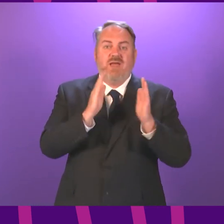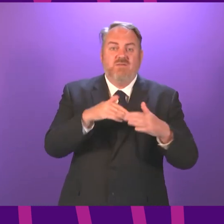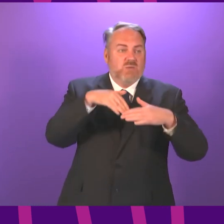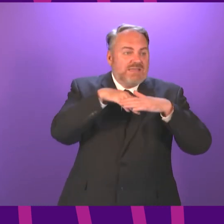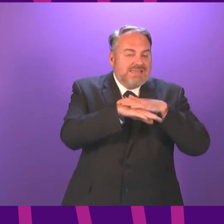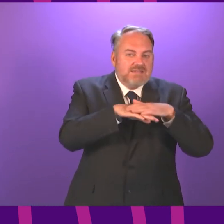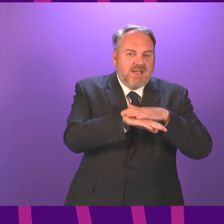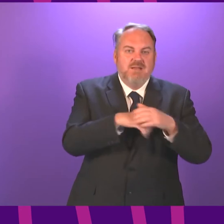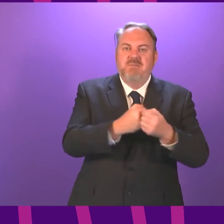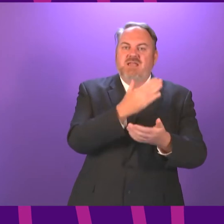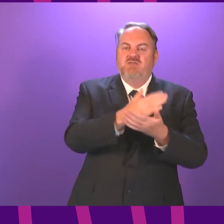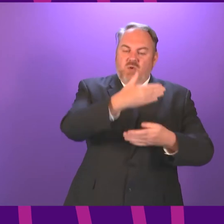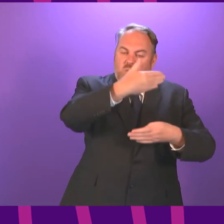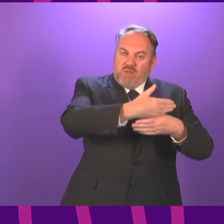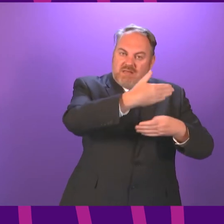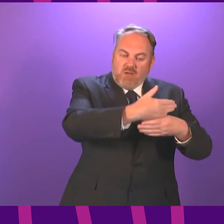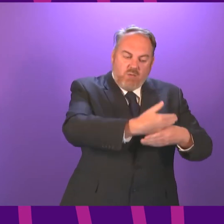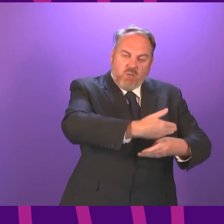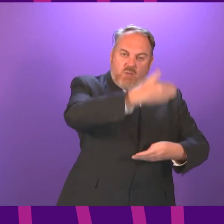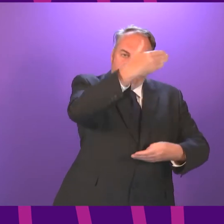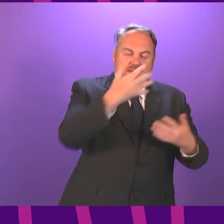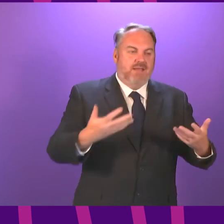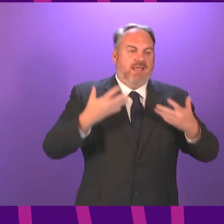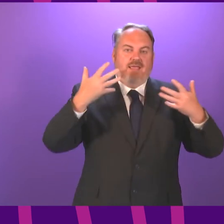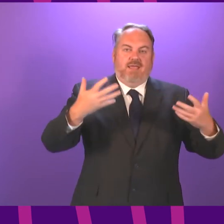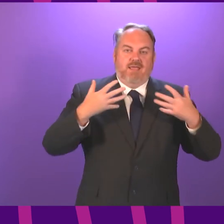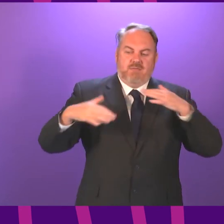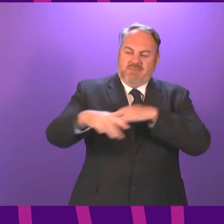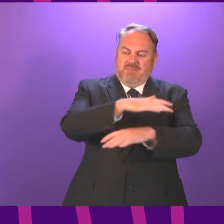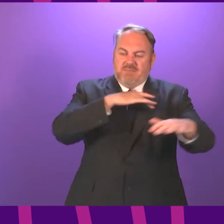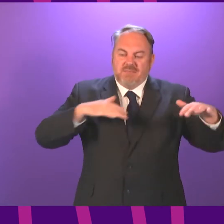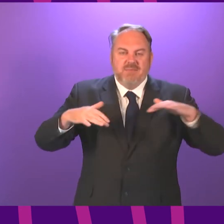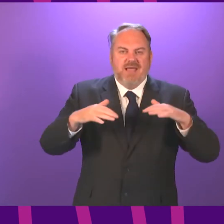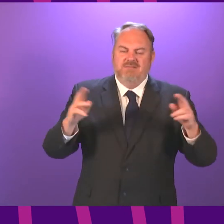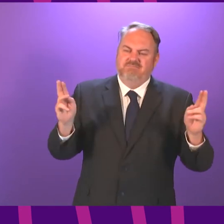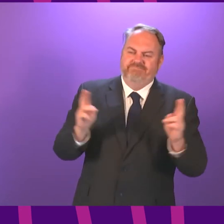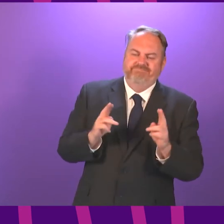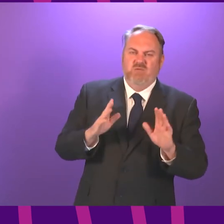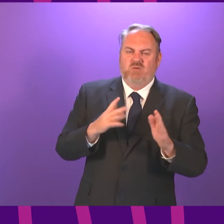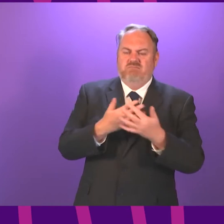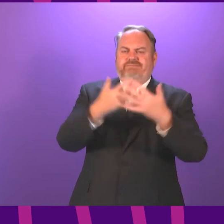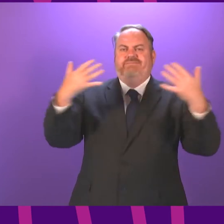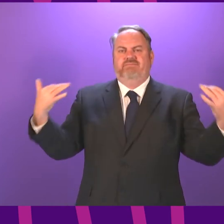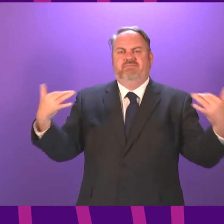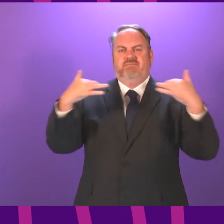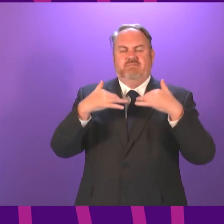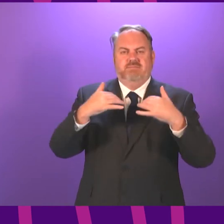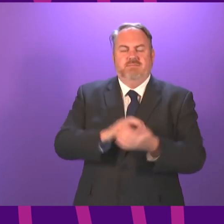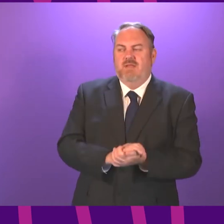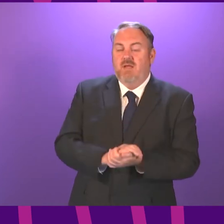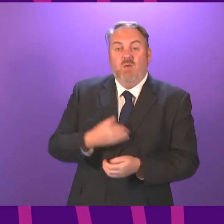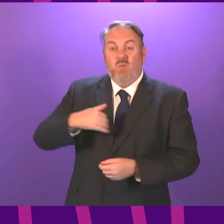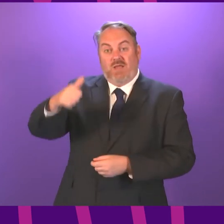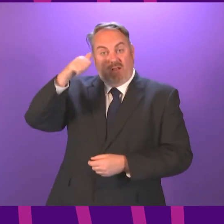And please continue to follow advice on physical distancing, hand washing and face coverings. All of us long to see the back of all of these